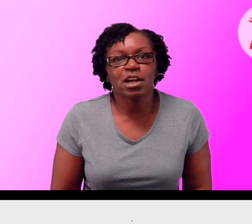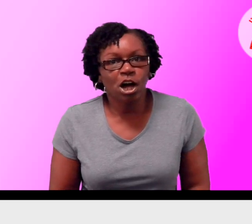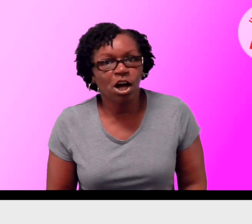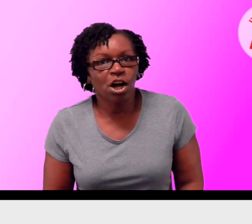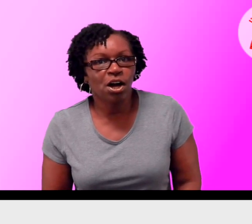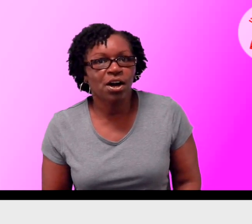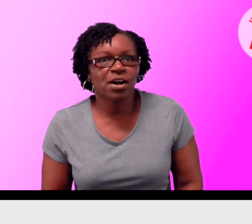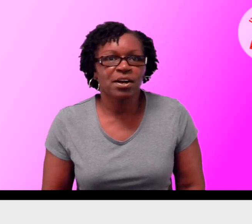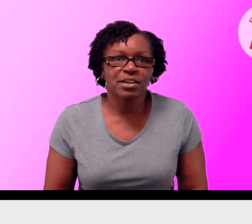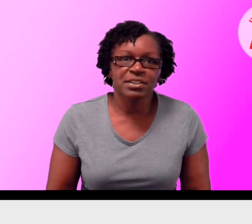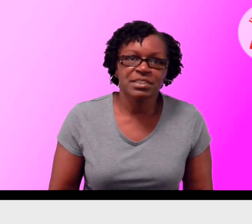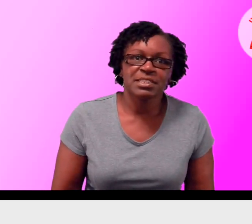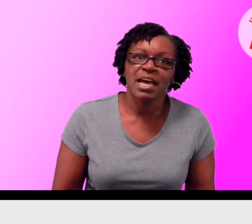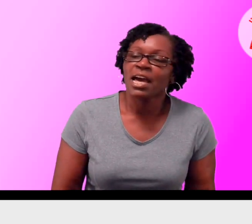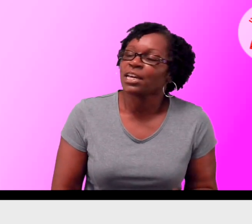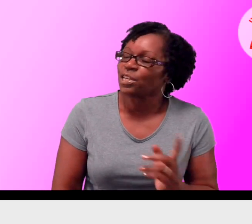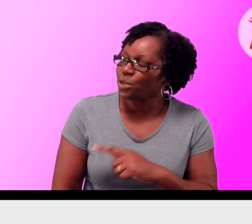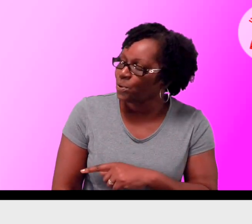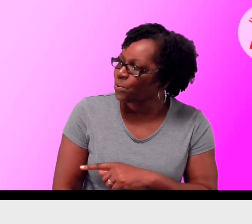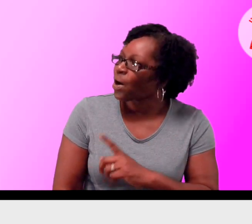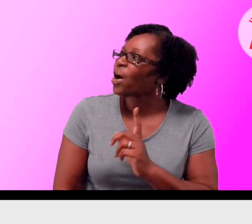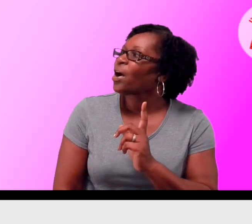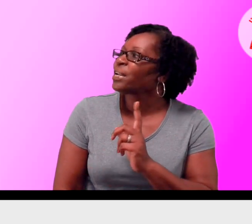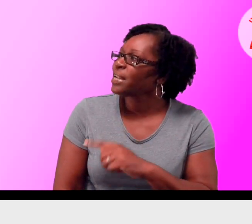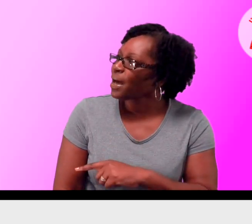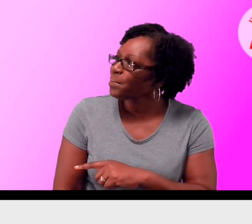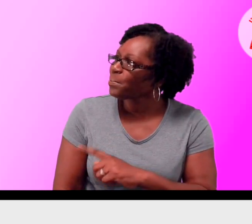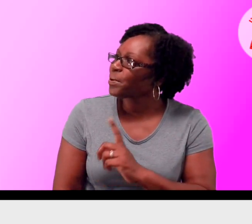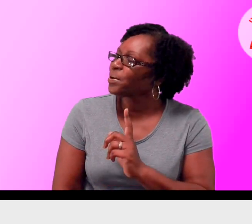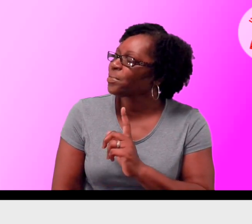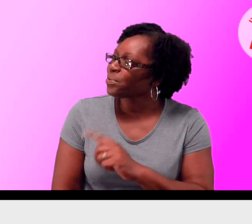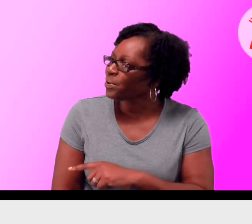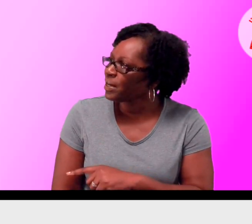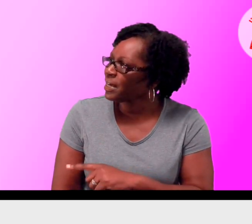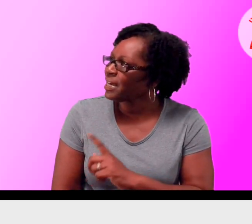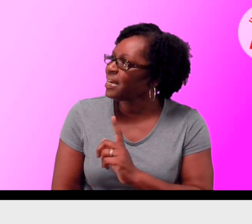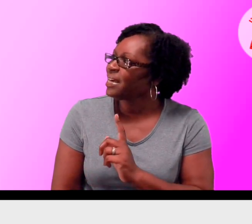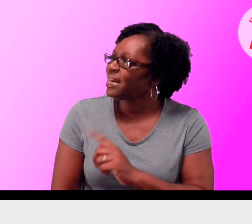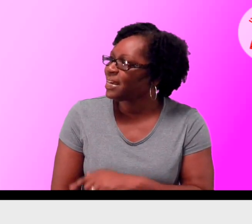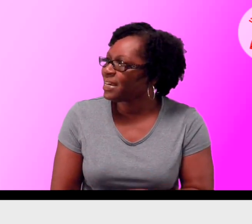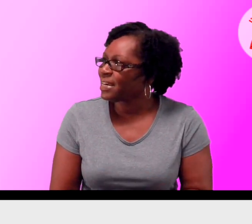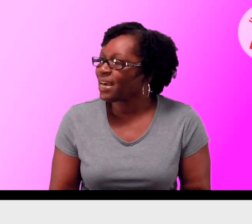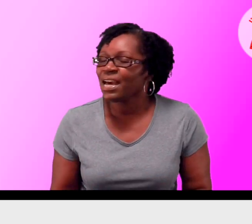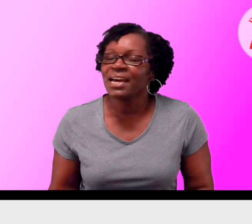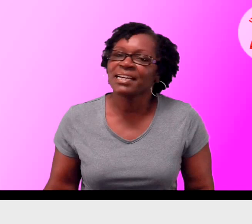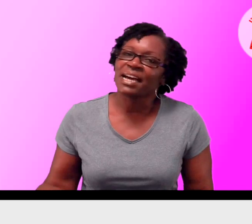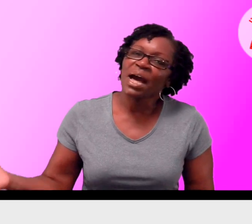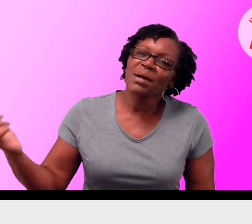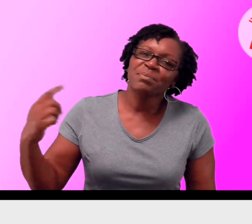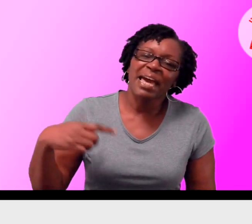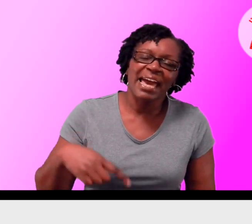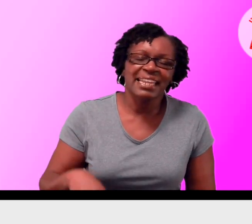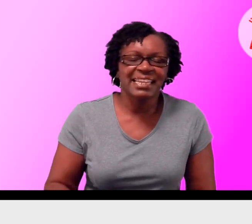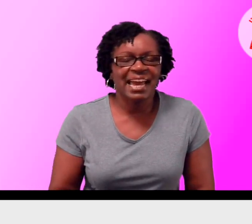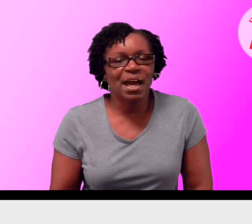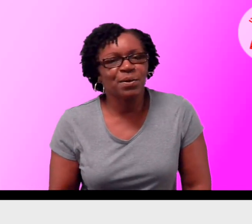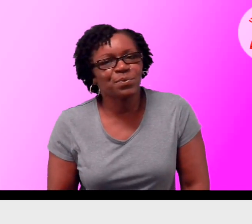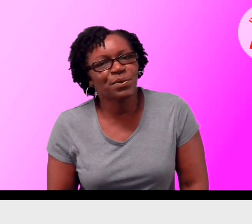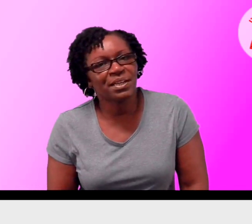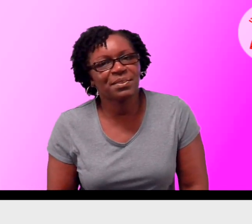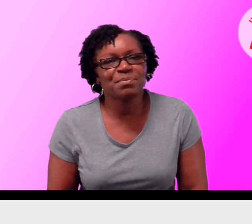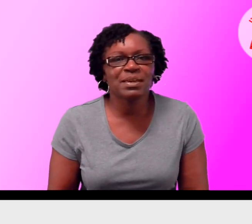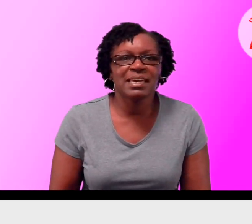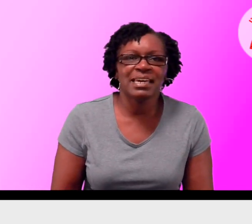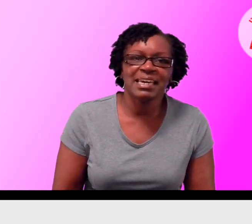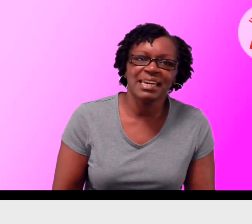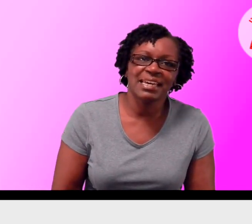three cars. You are number three, come and count